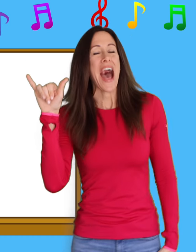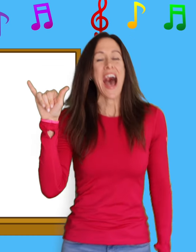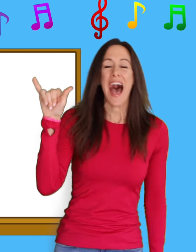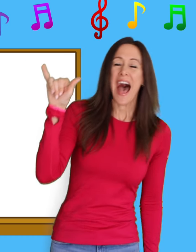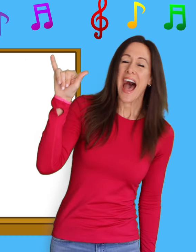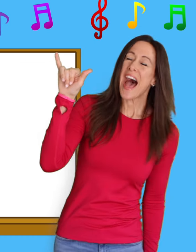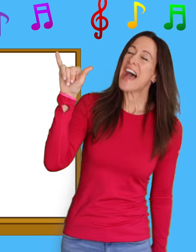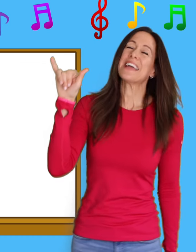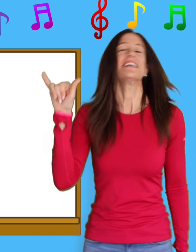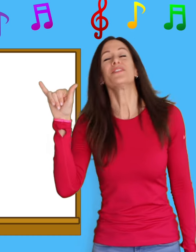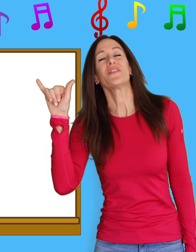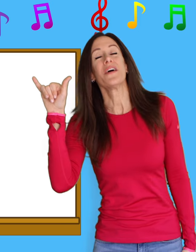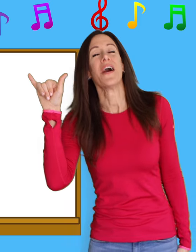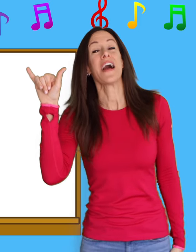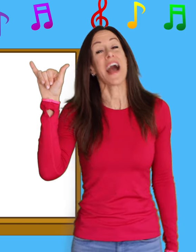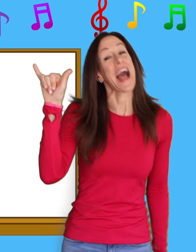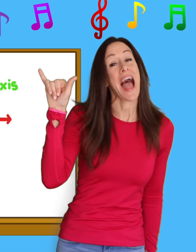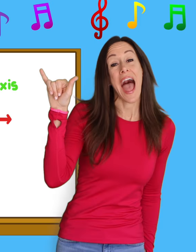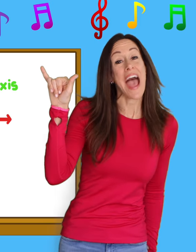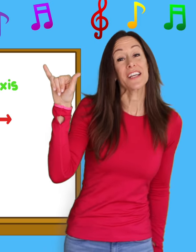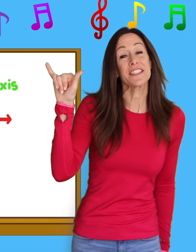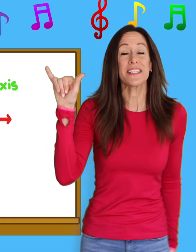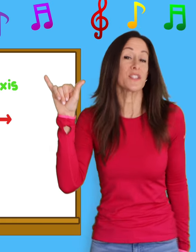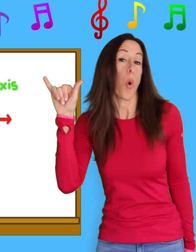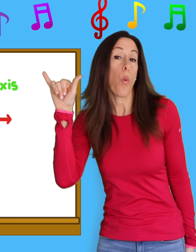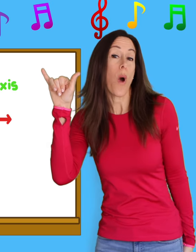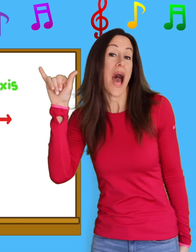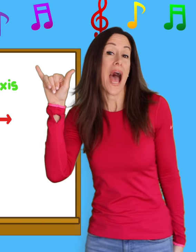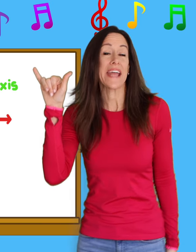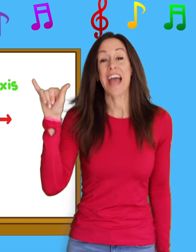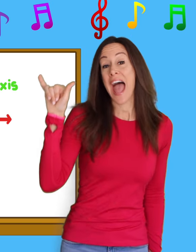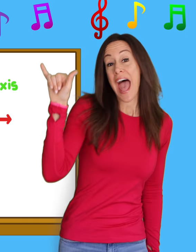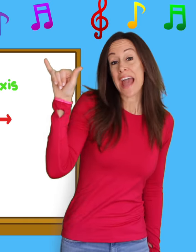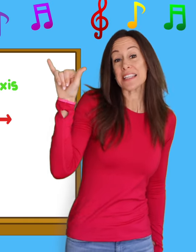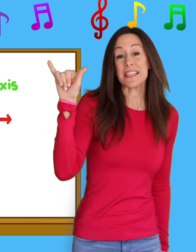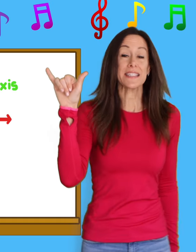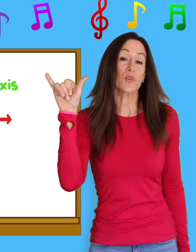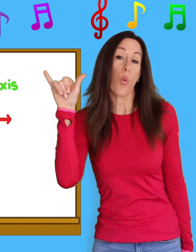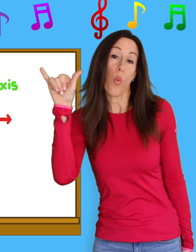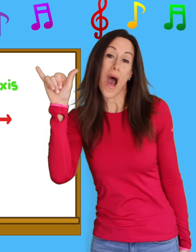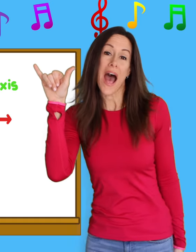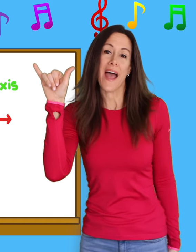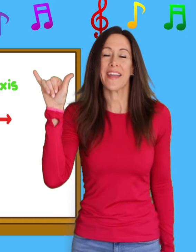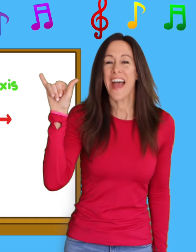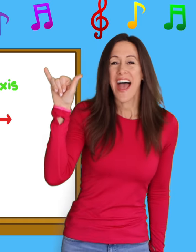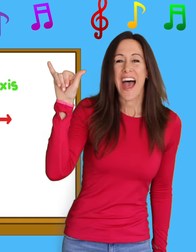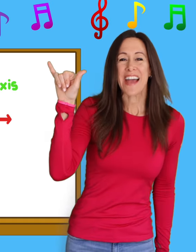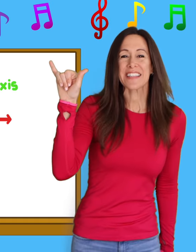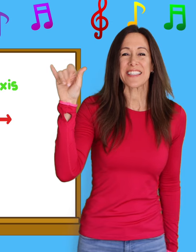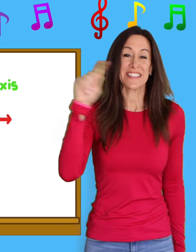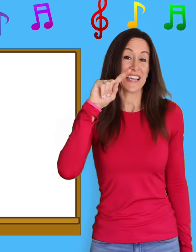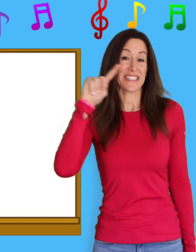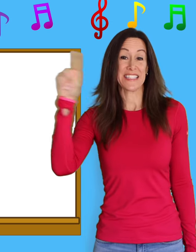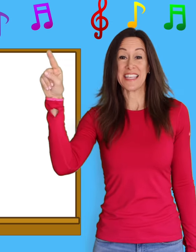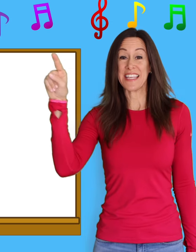is for Y-Axis, Y-Axis, Y-Axis Z